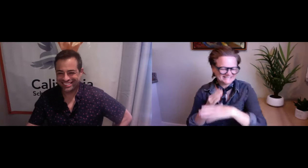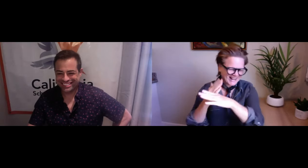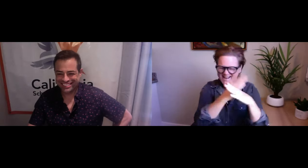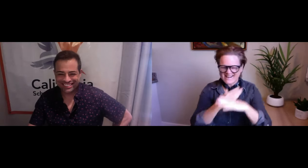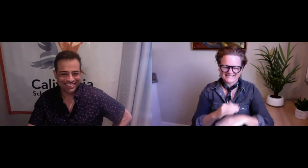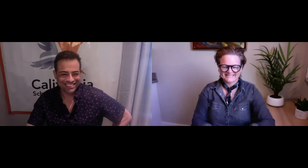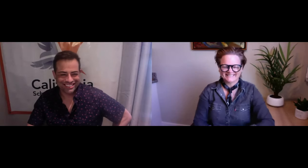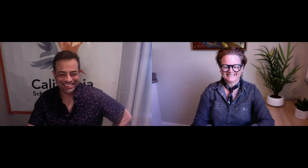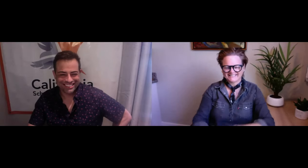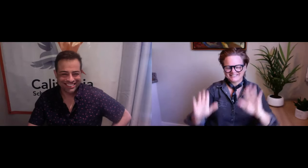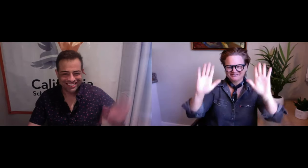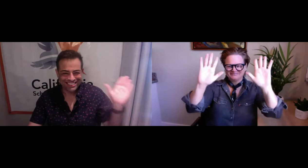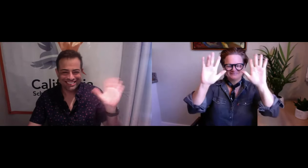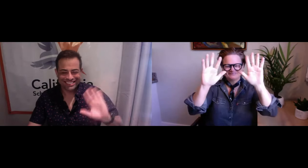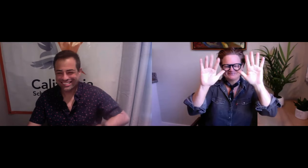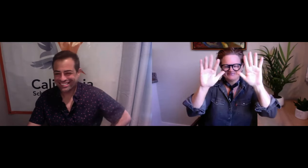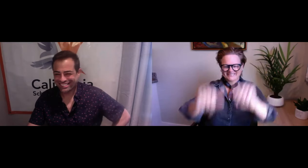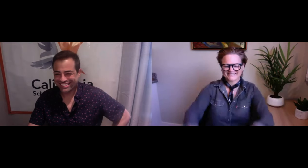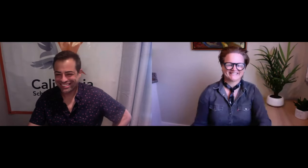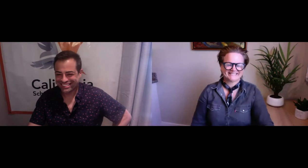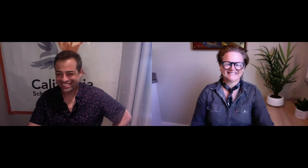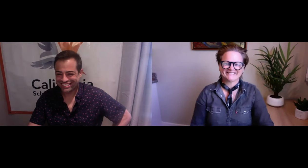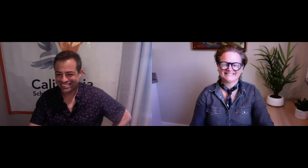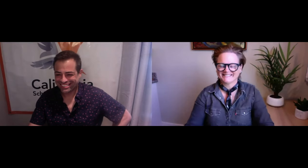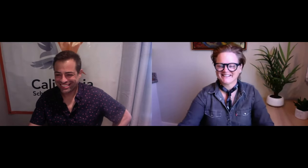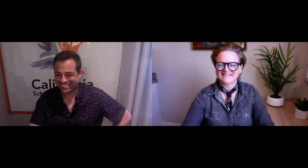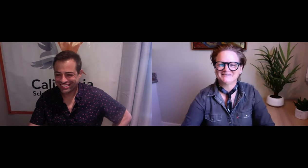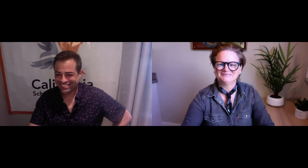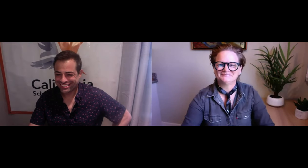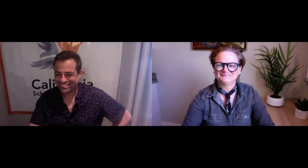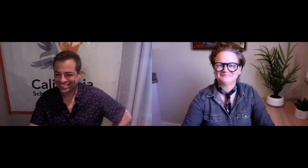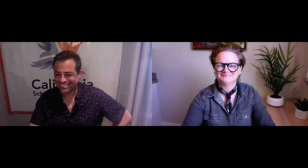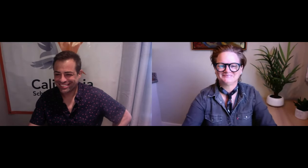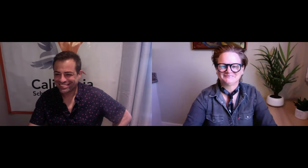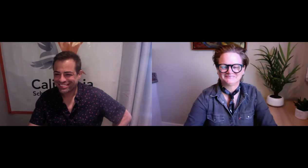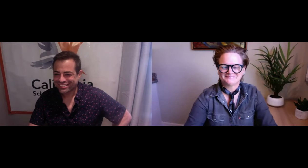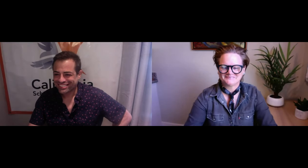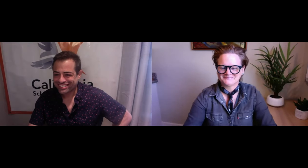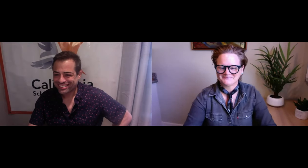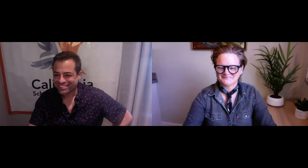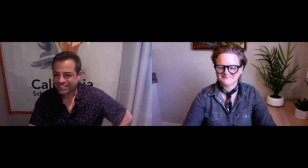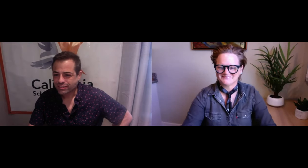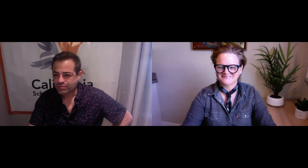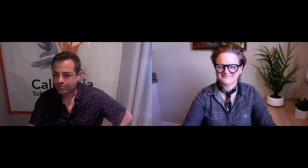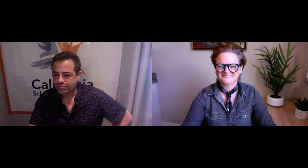community. I hope you have a good weekend. And we will see you all later. Bye. Bye.